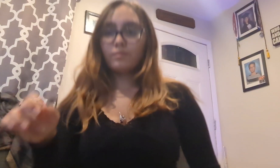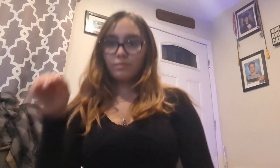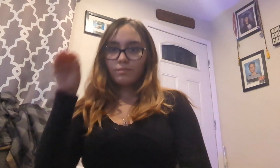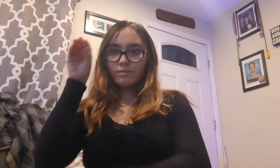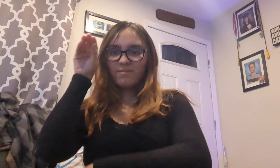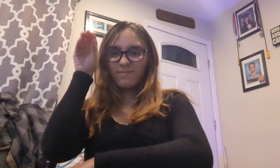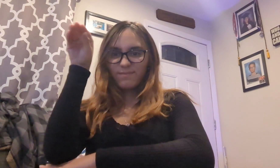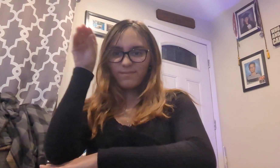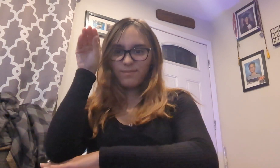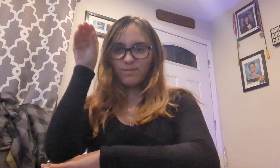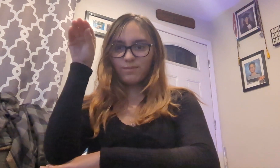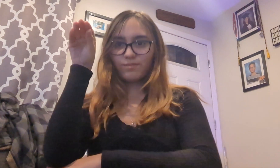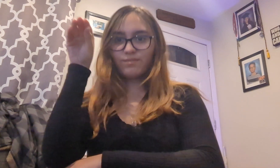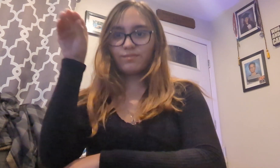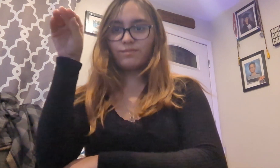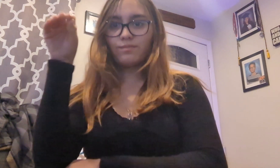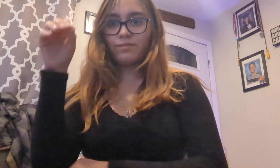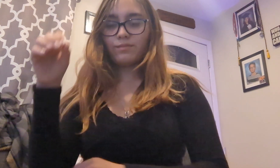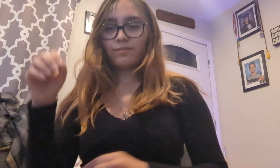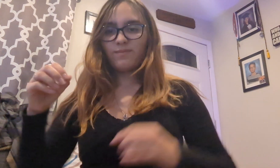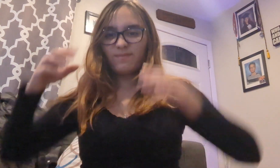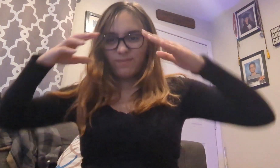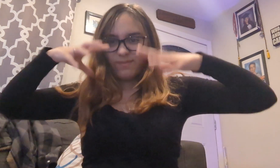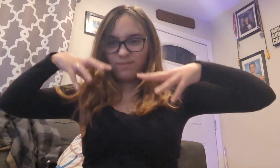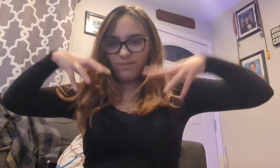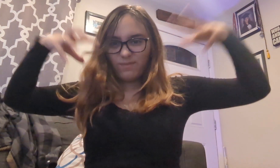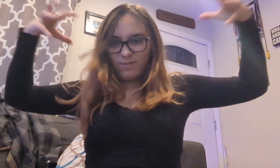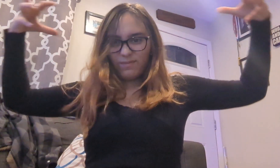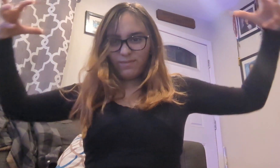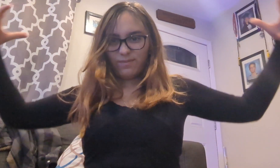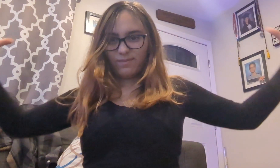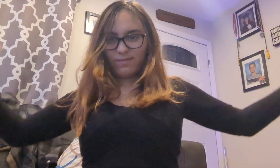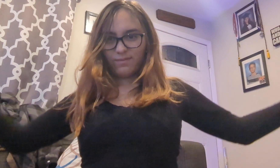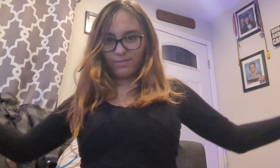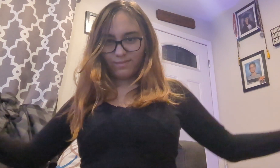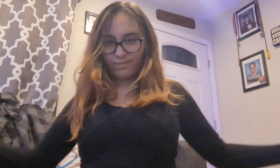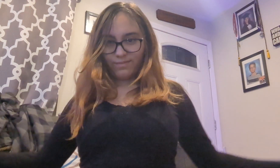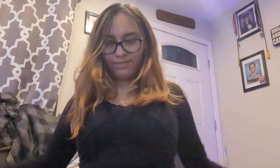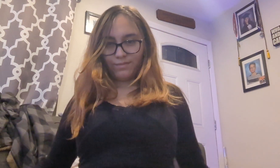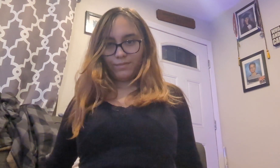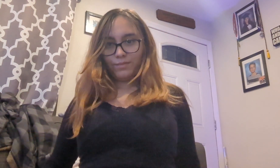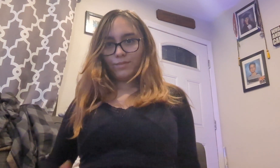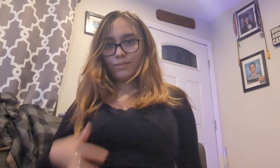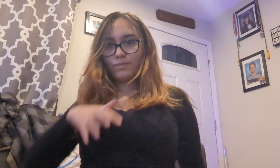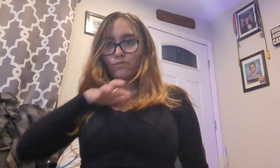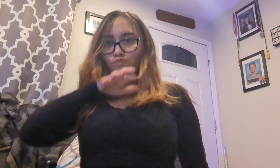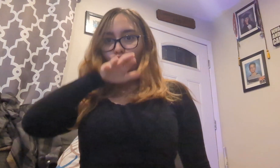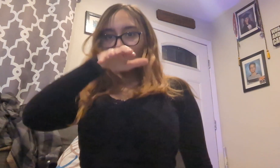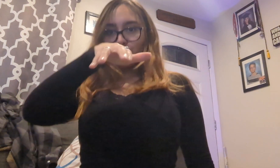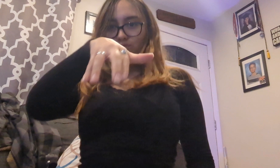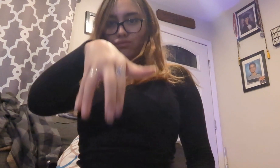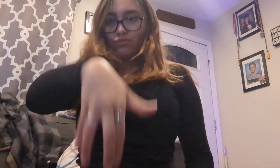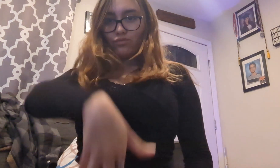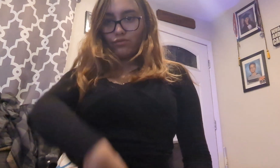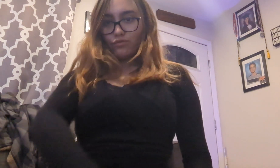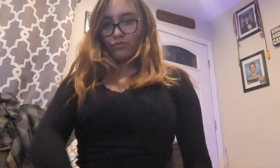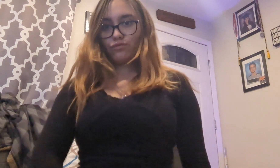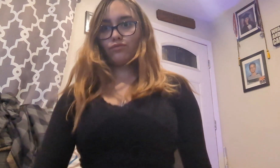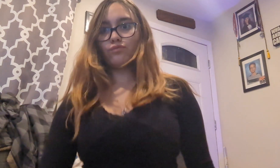Here, this is Vanessa. What? No wait, it's Francis. He wants you to come to him. What is that? That's the shit emoji.